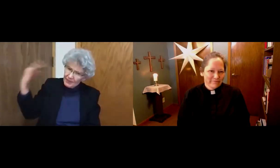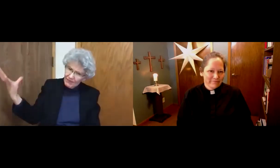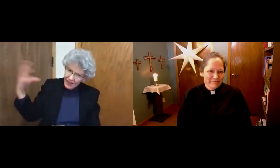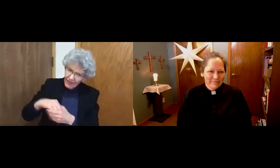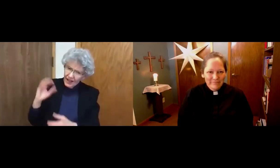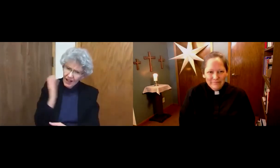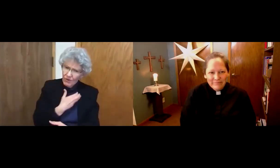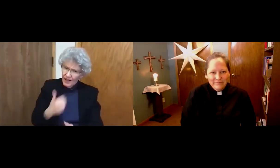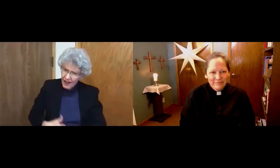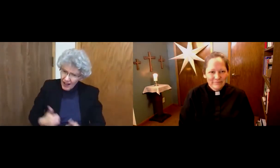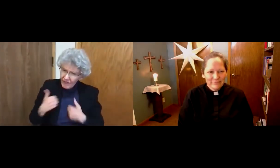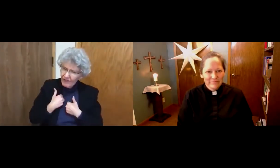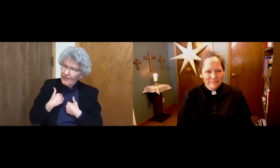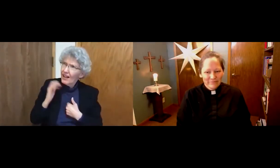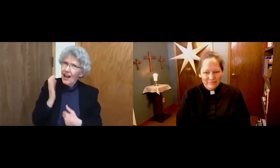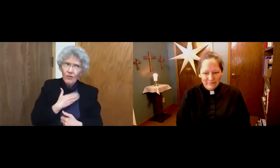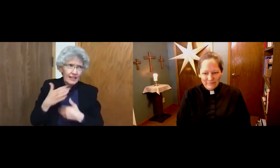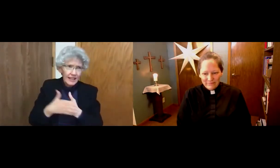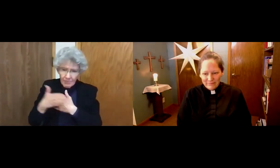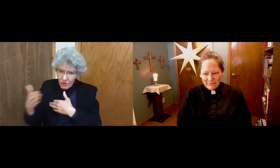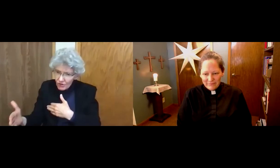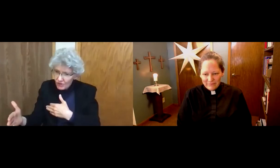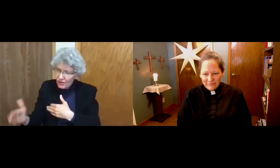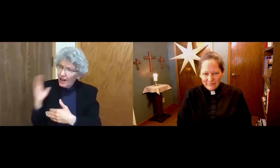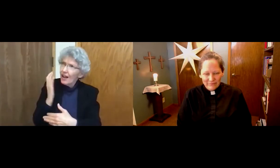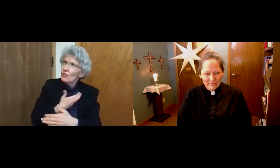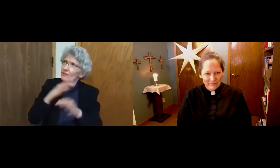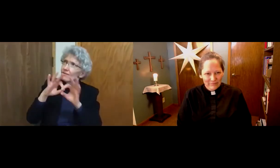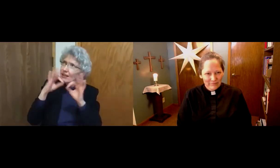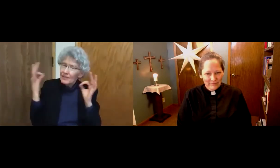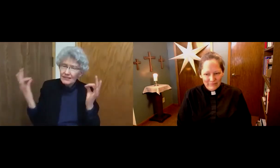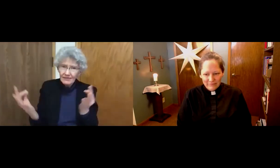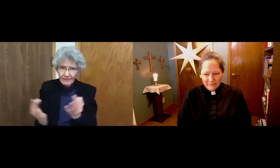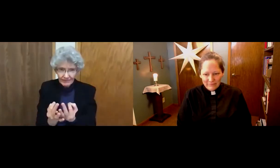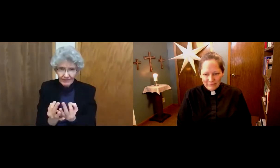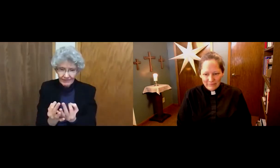Deacon Dorothy. In our own lives, our neighborhoods, our families,